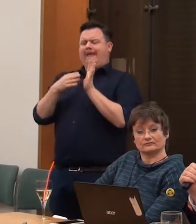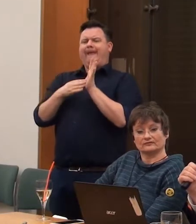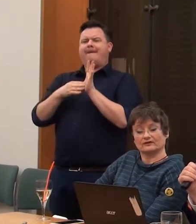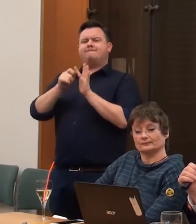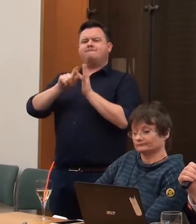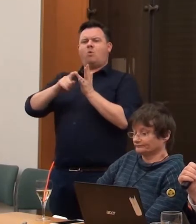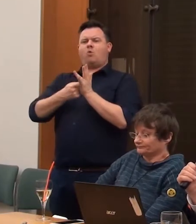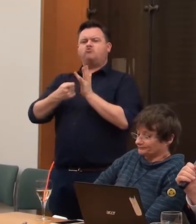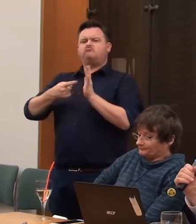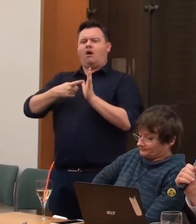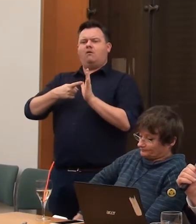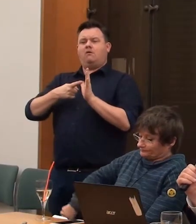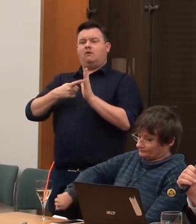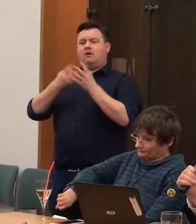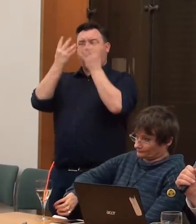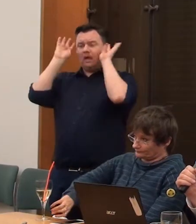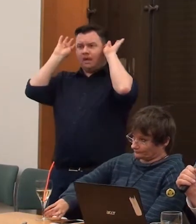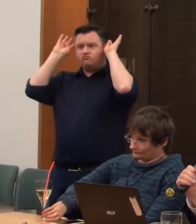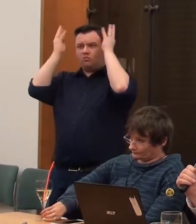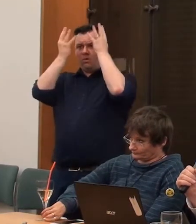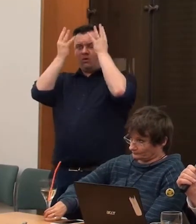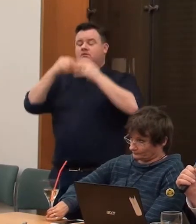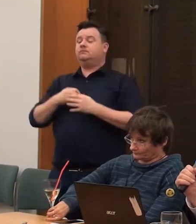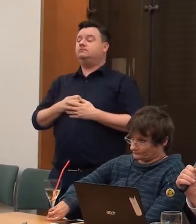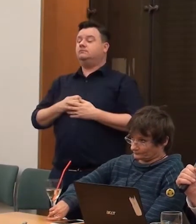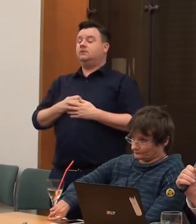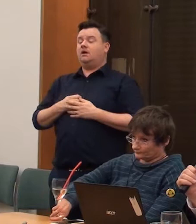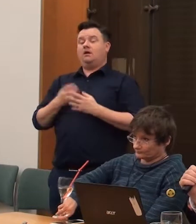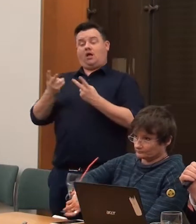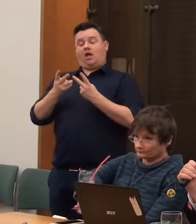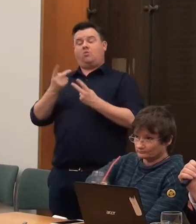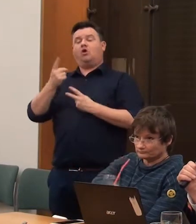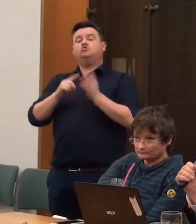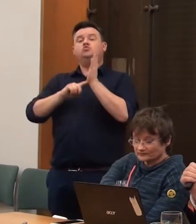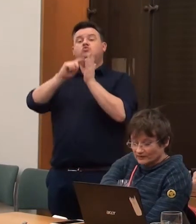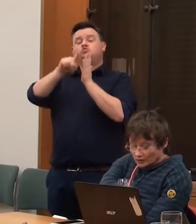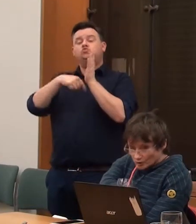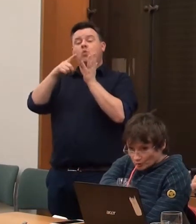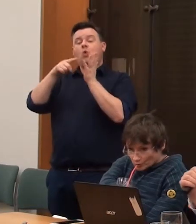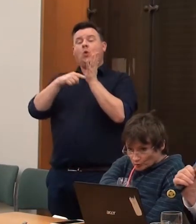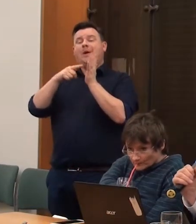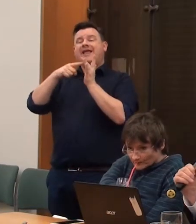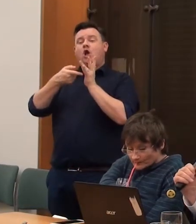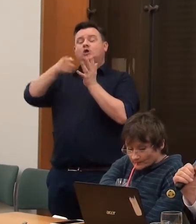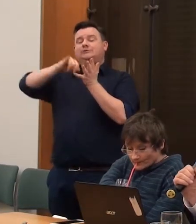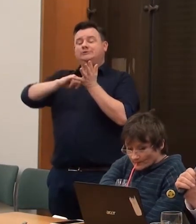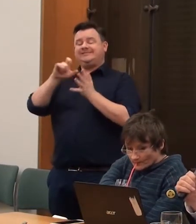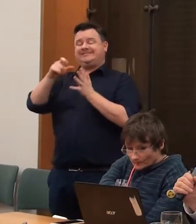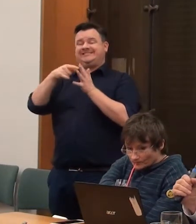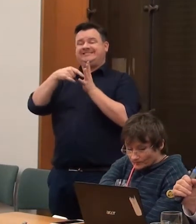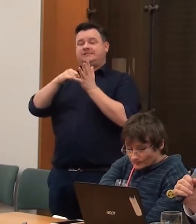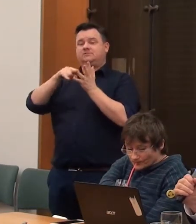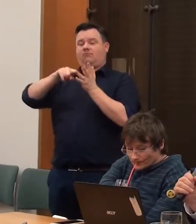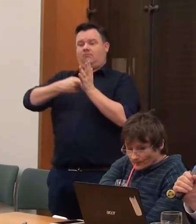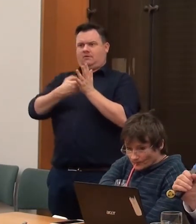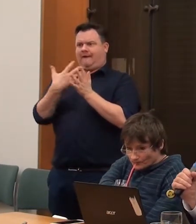Incidentally, another emperor of his family, Julius Caesar, also had a hidden impairment called epilepsy, which